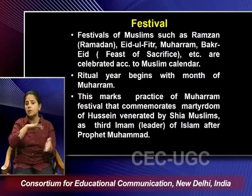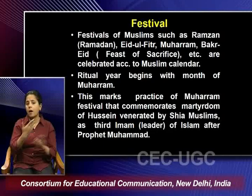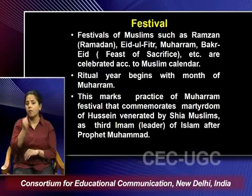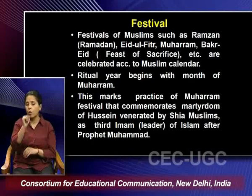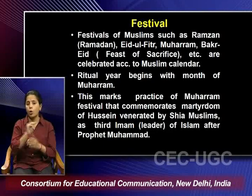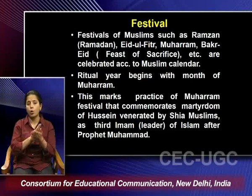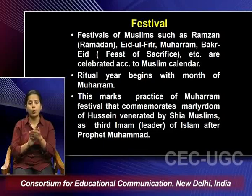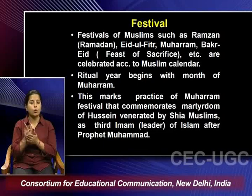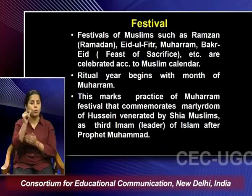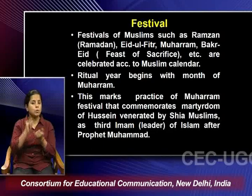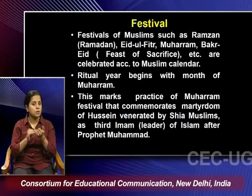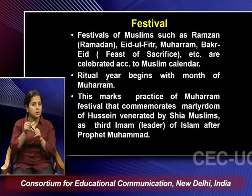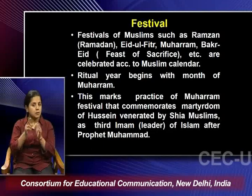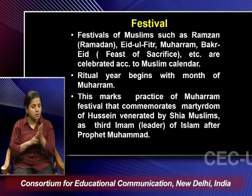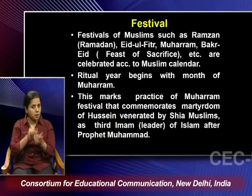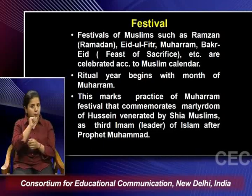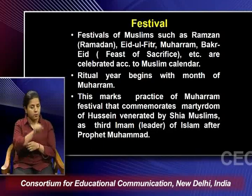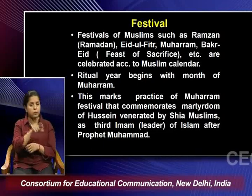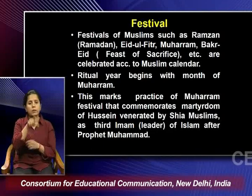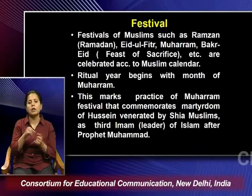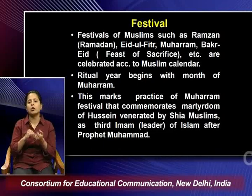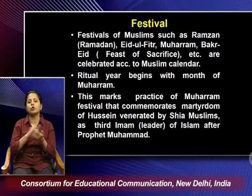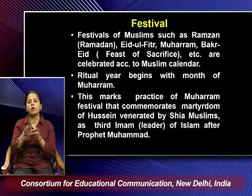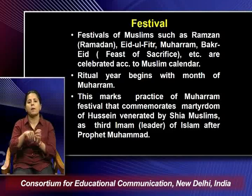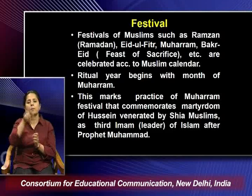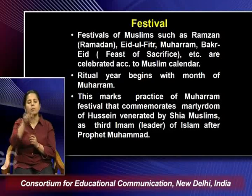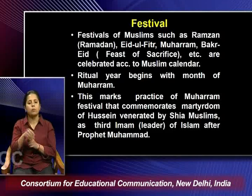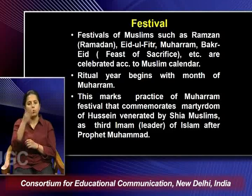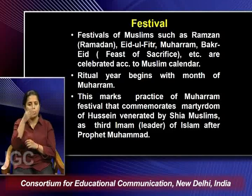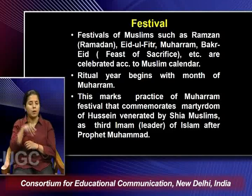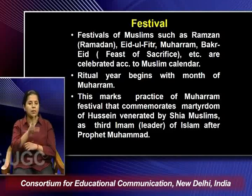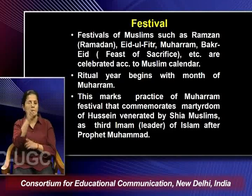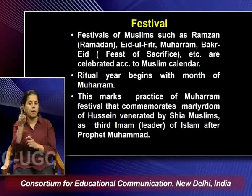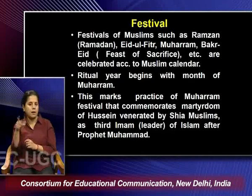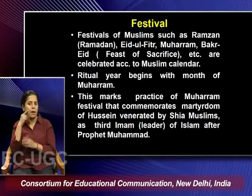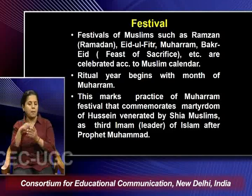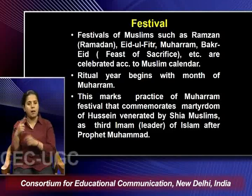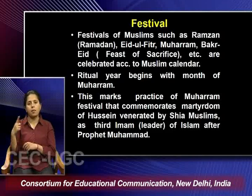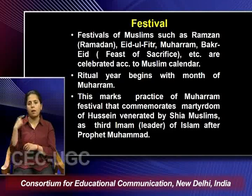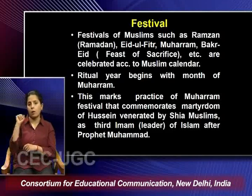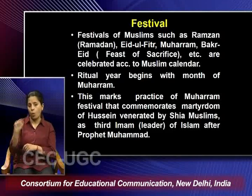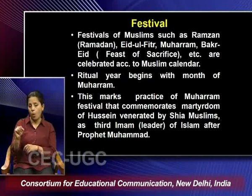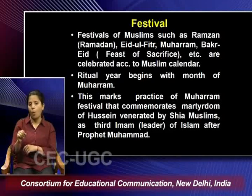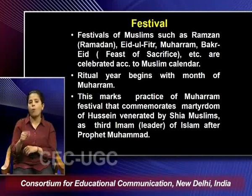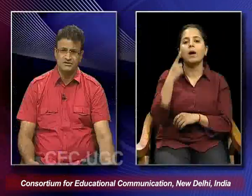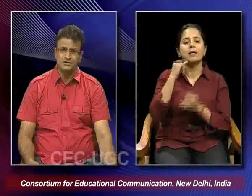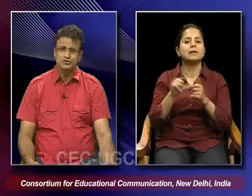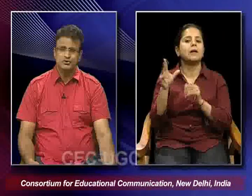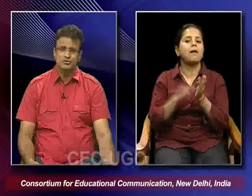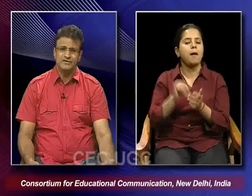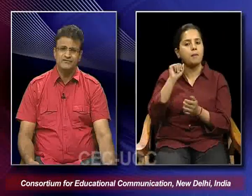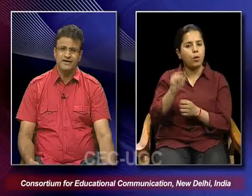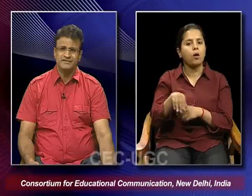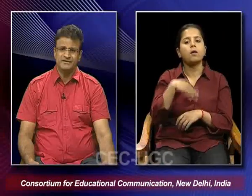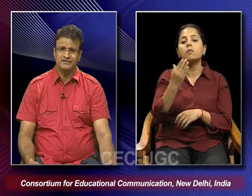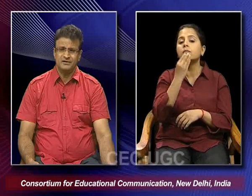Hussein, venerated by Shia Muslims as third Imam or the leader of Islam after the Prophet Muhammad. So